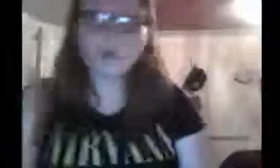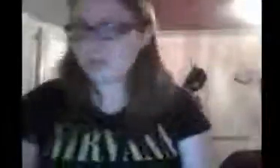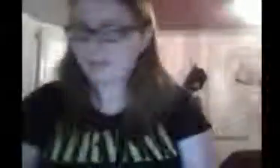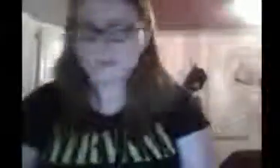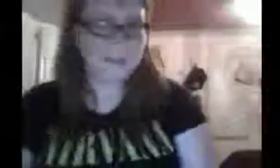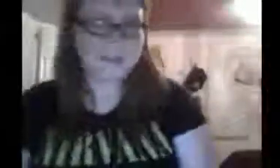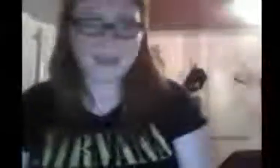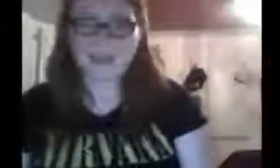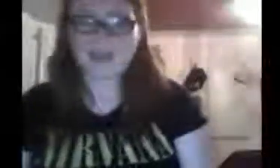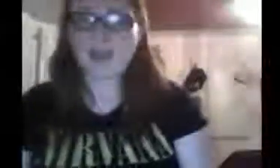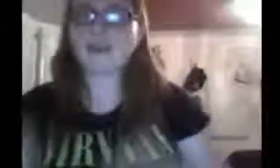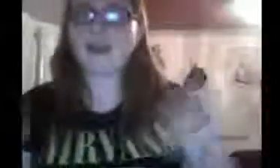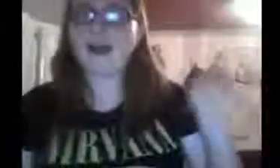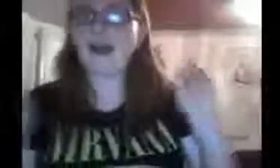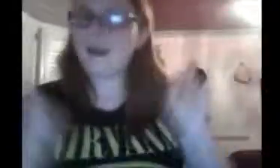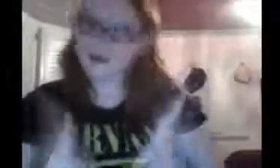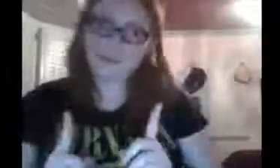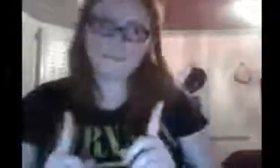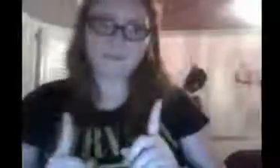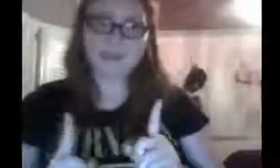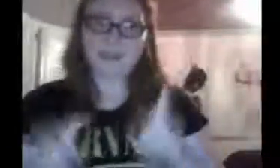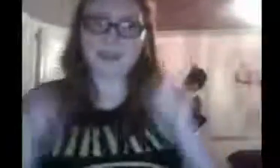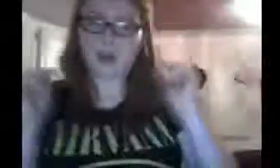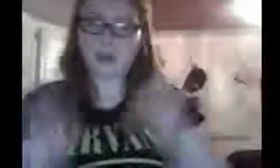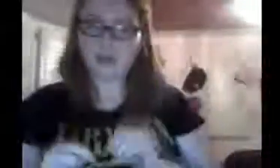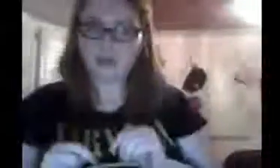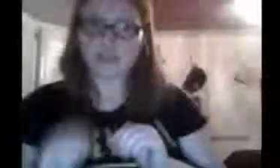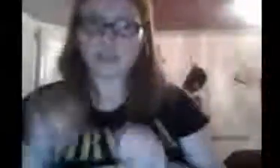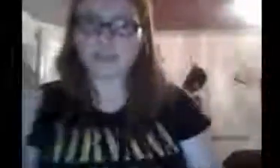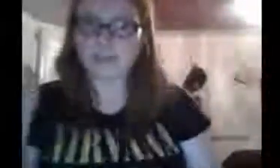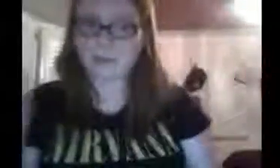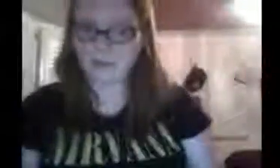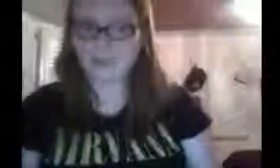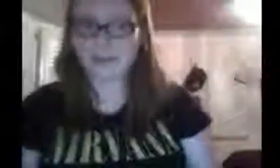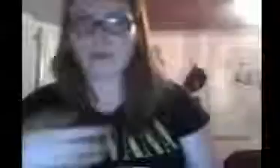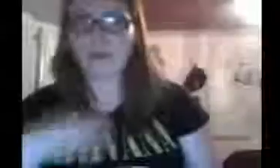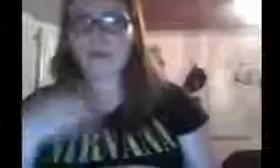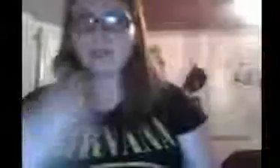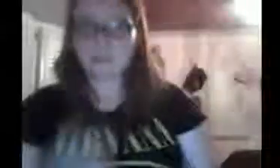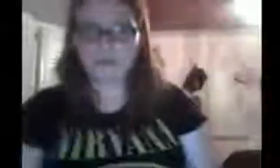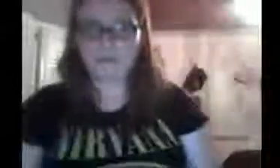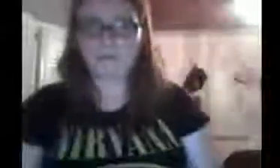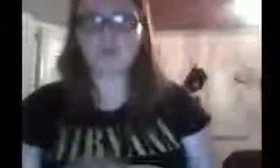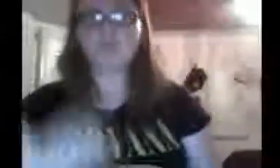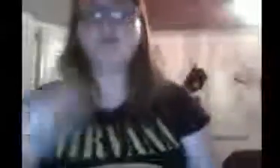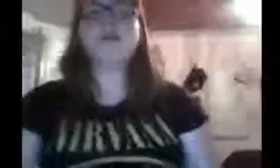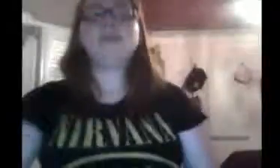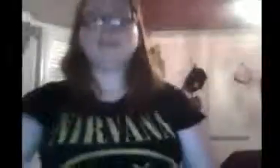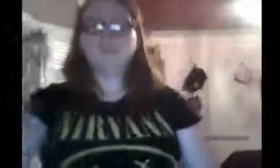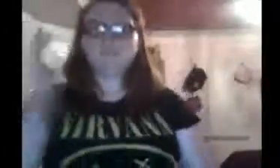Just, you know, check out my Wattpad account. And I have the link in the description in a previous video called What's on My iPhone. So,